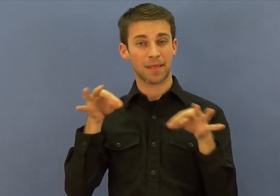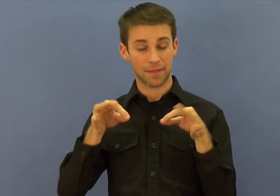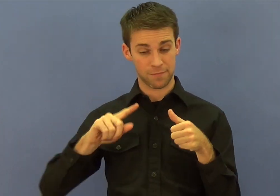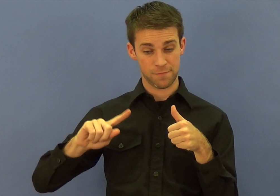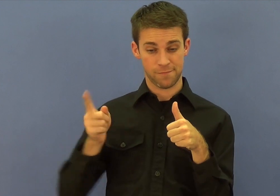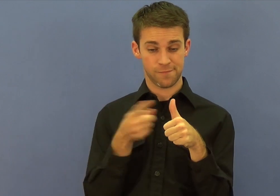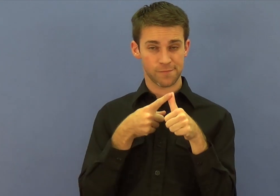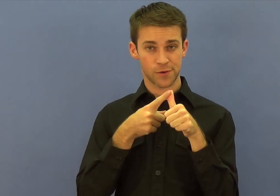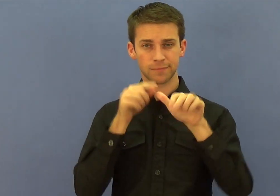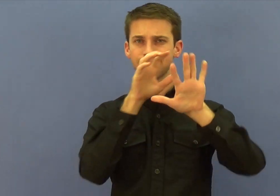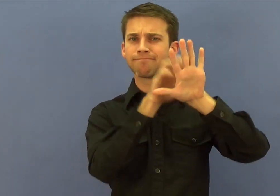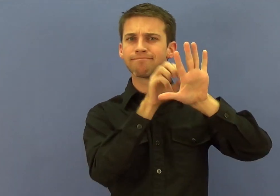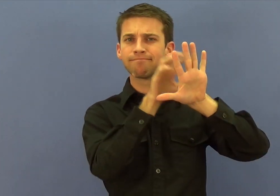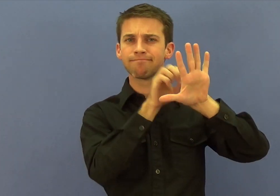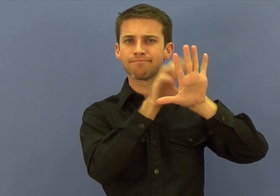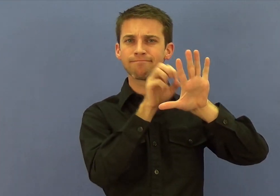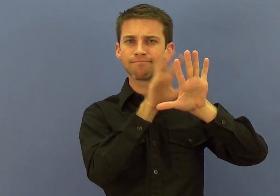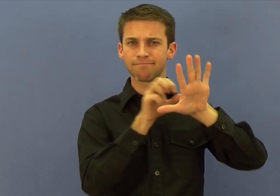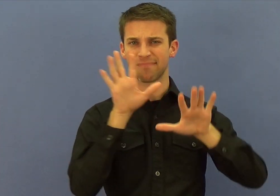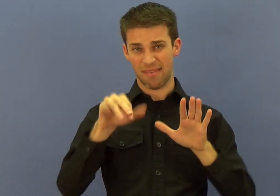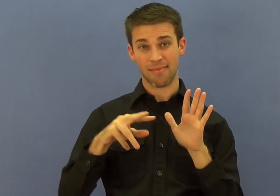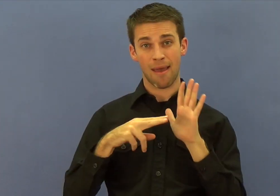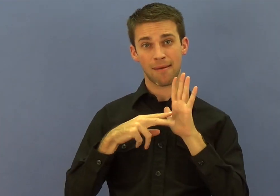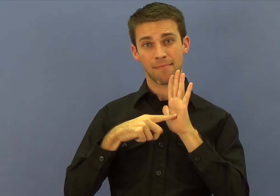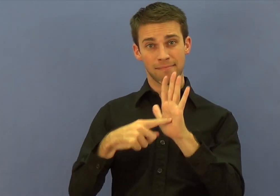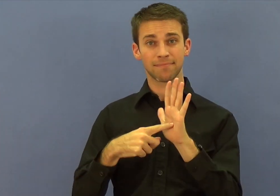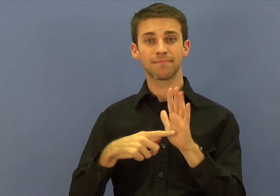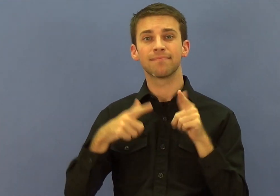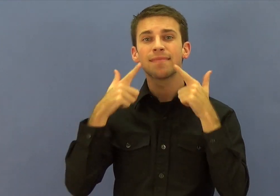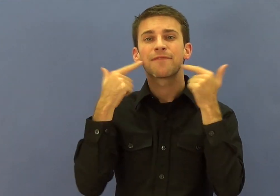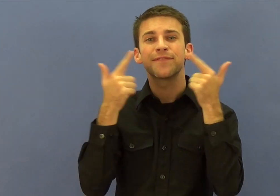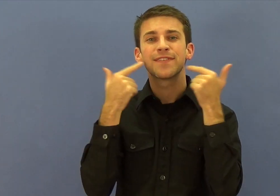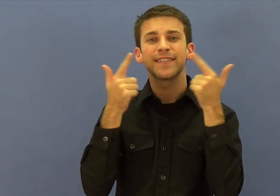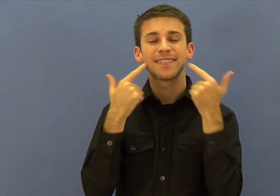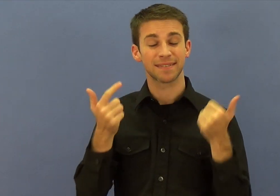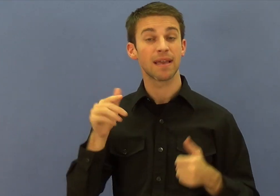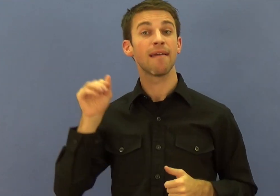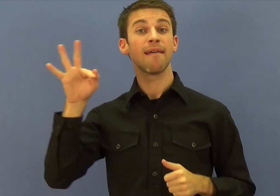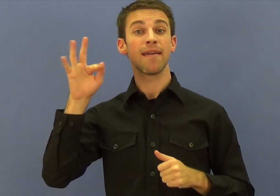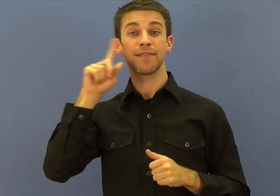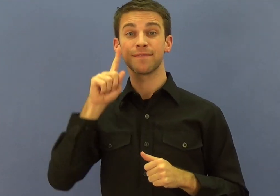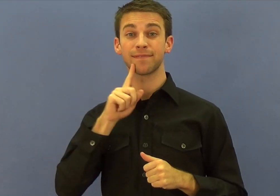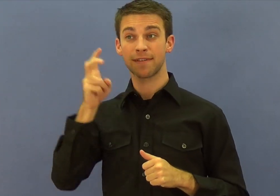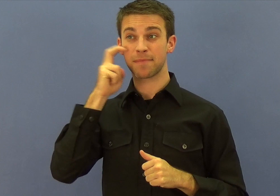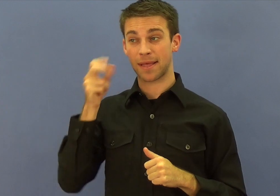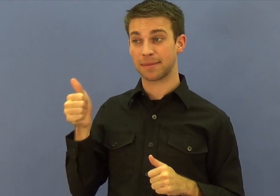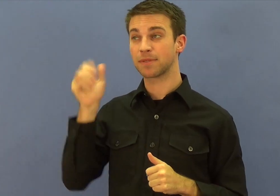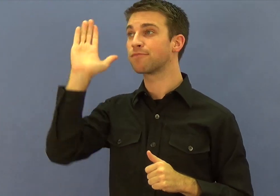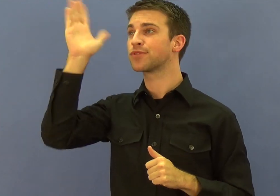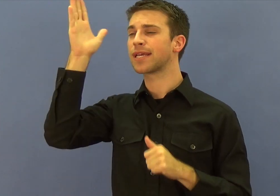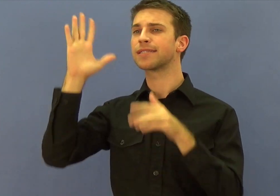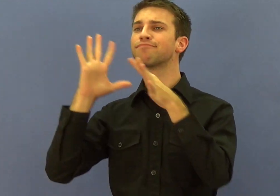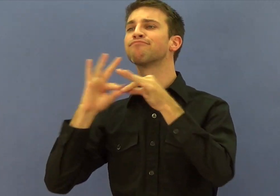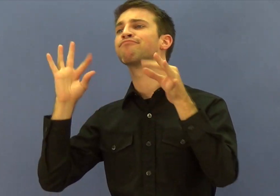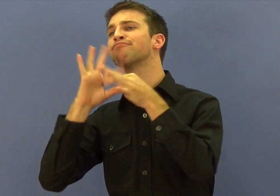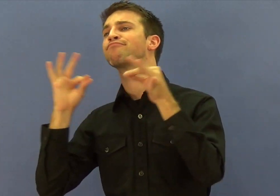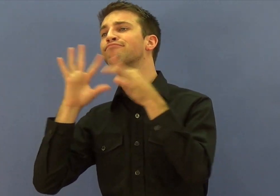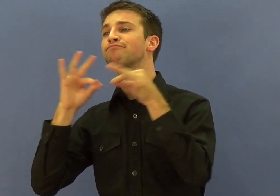Now let's get back to the first example of me scratching the back of the other person. That scratching represents laughter.